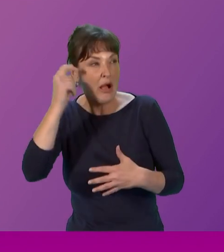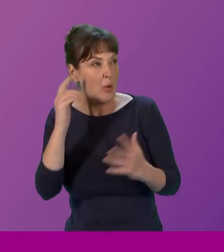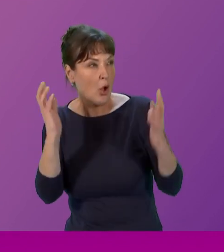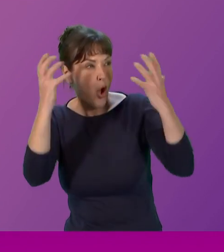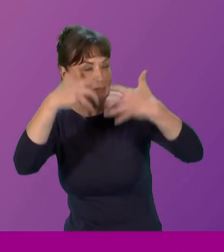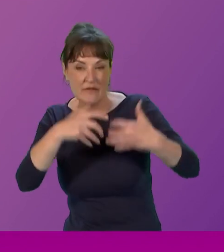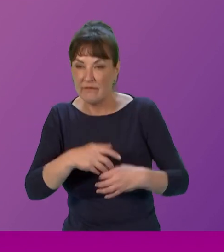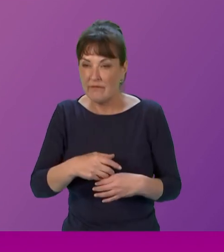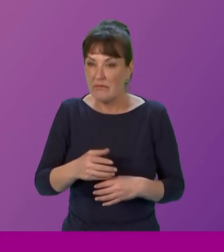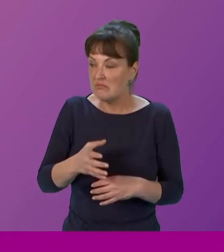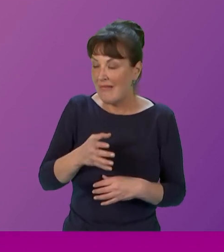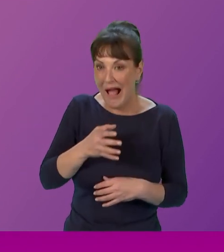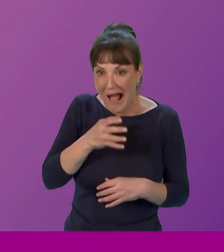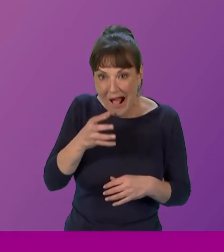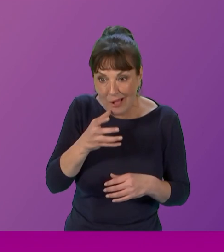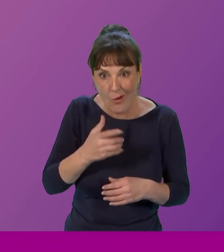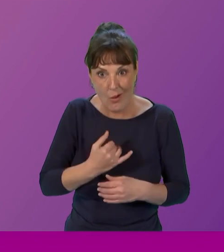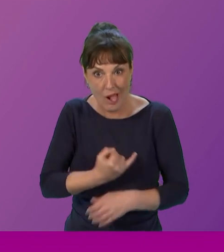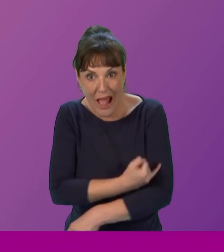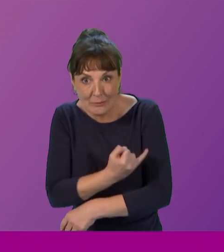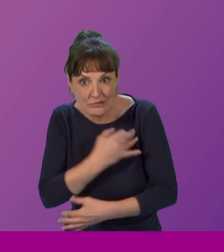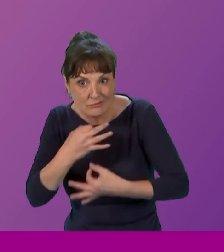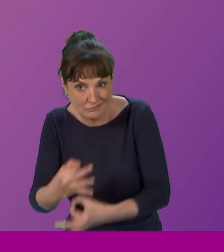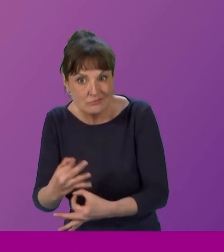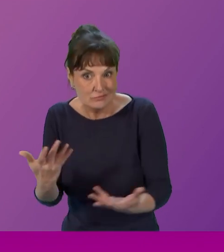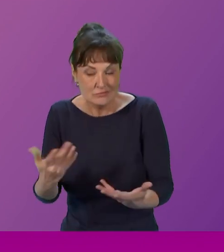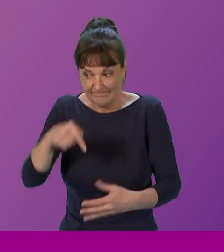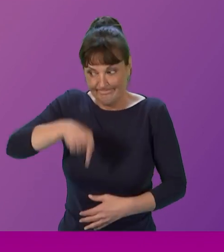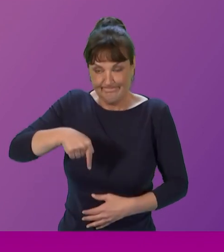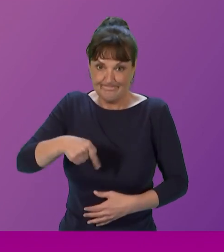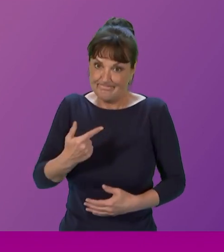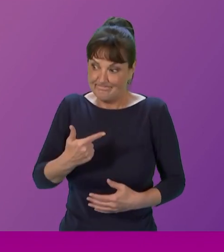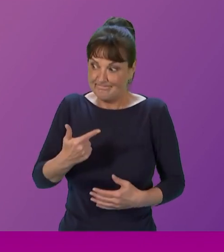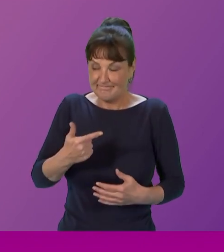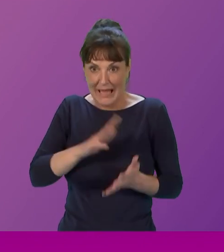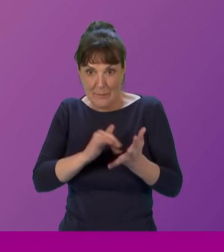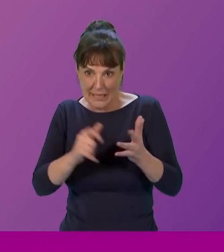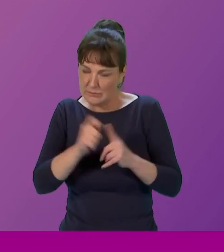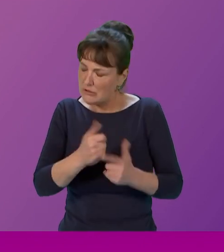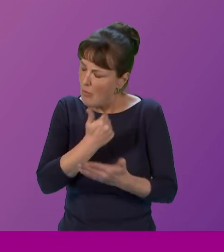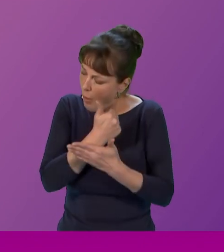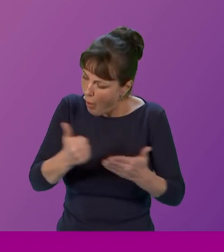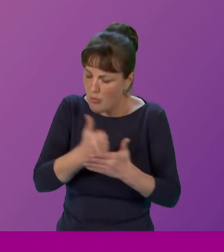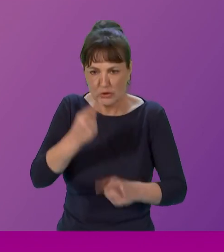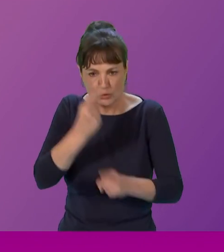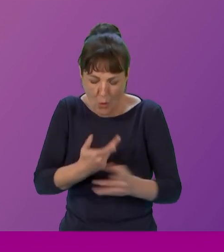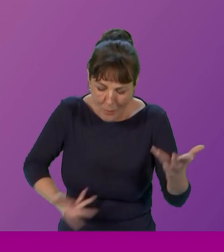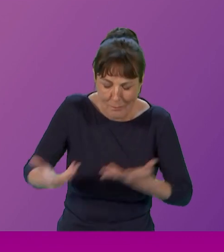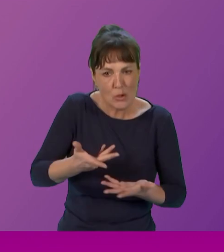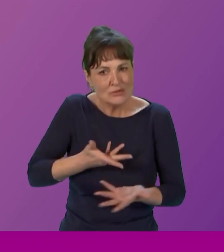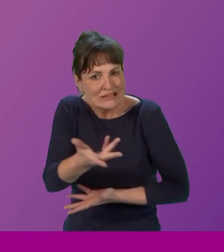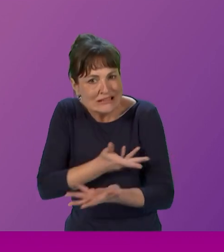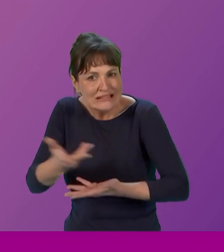one, you know, that we as, as parliamentarians either discuss, talk about or receive into an inbox in a, a, a, regular occurrence.